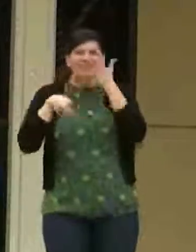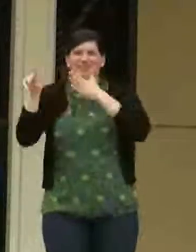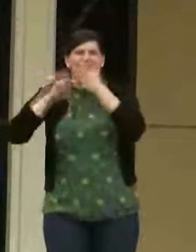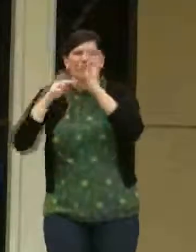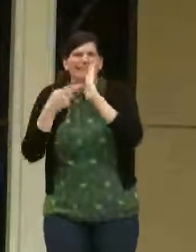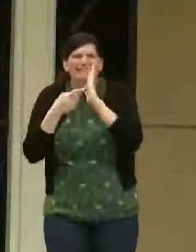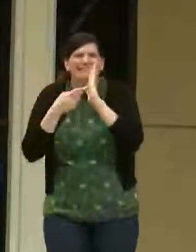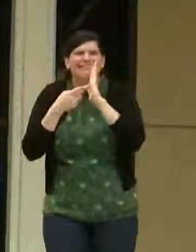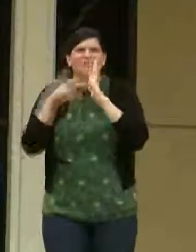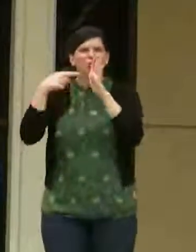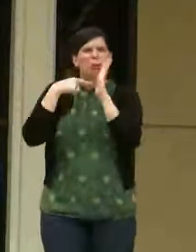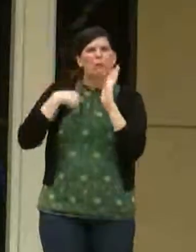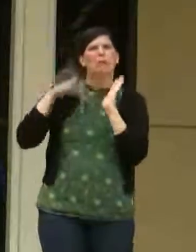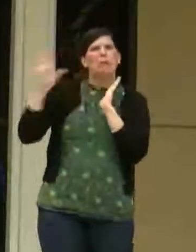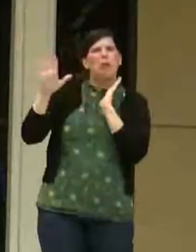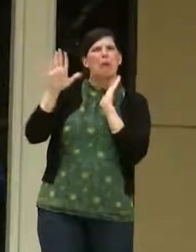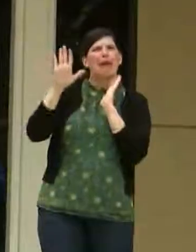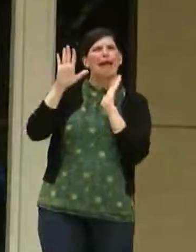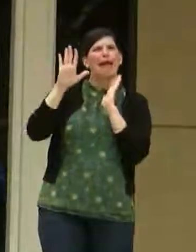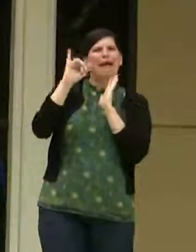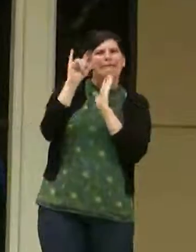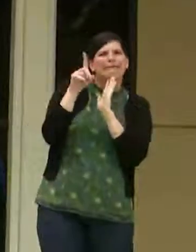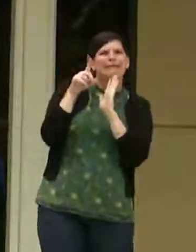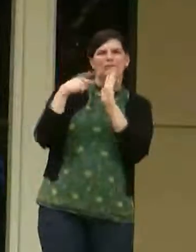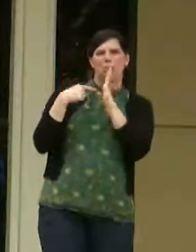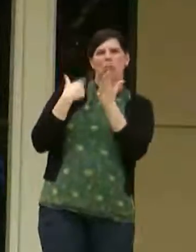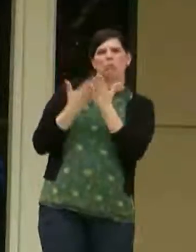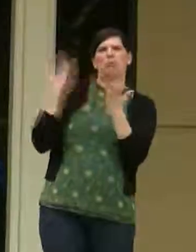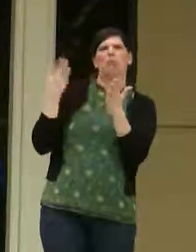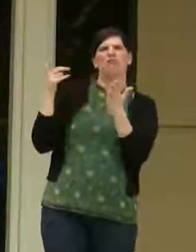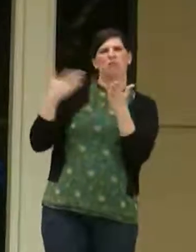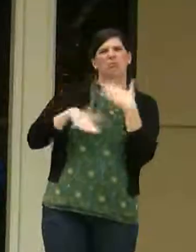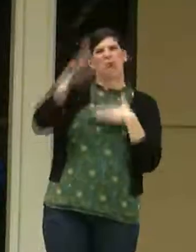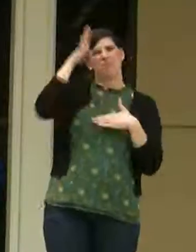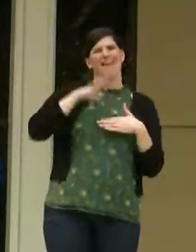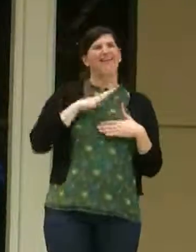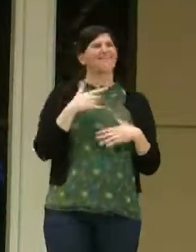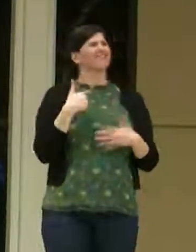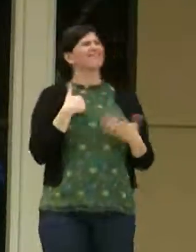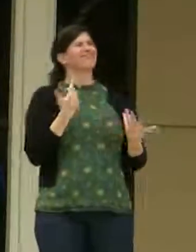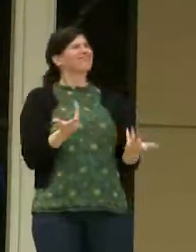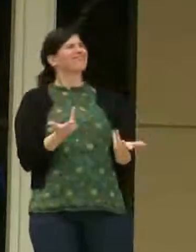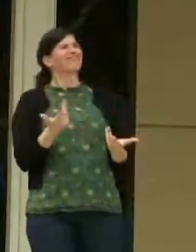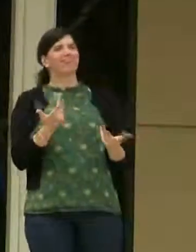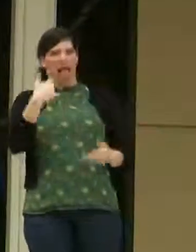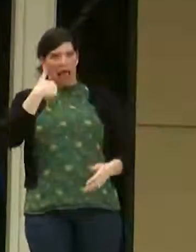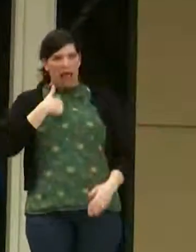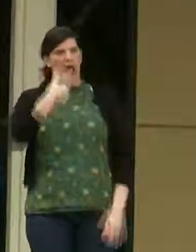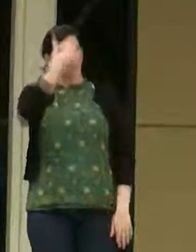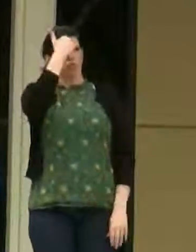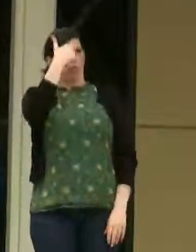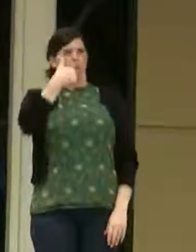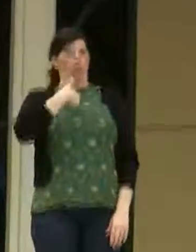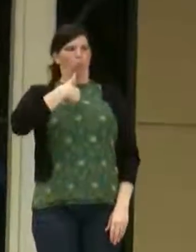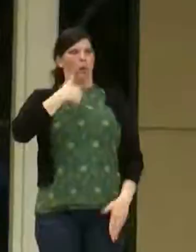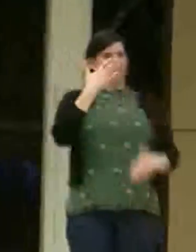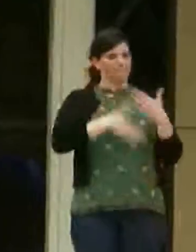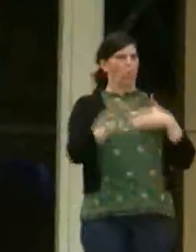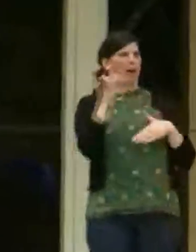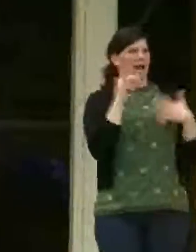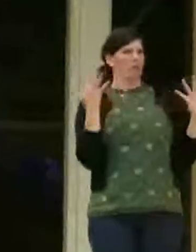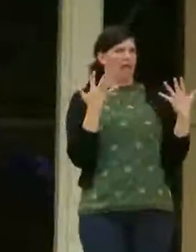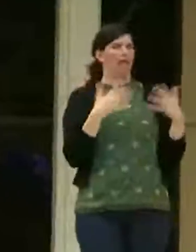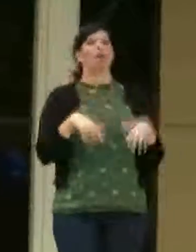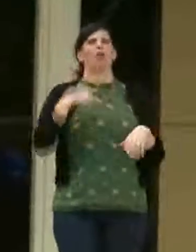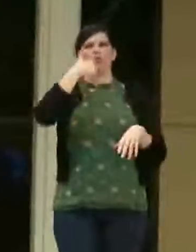ID. Show me that you were born a man. And I just tell them, you know, I know what I was born like and